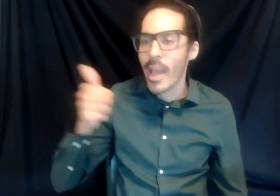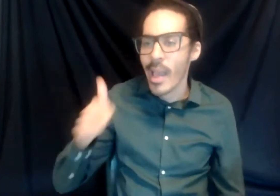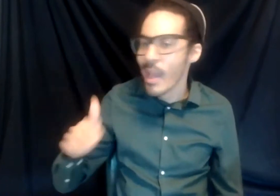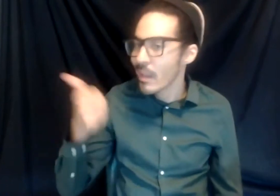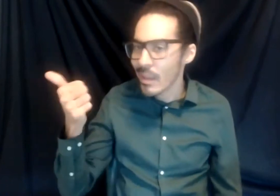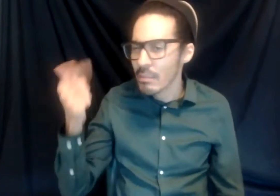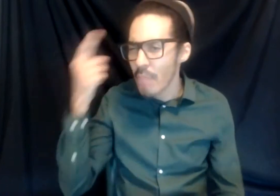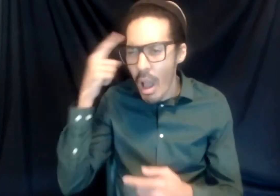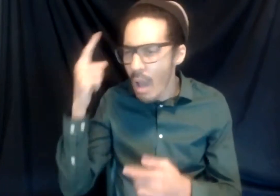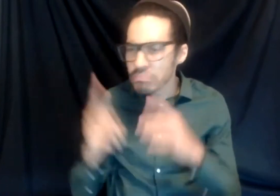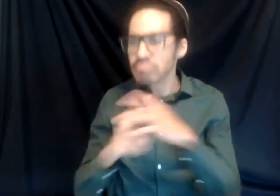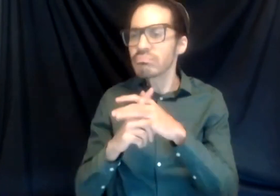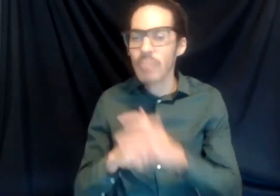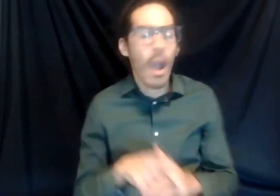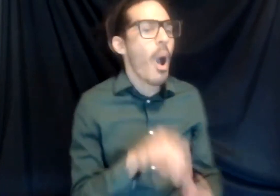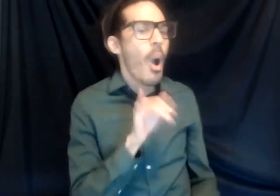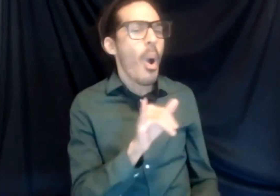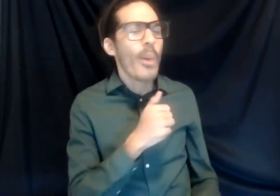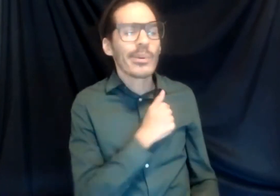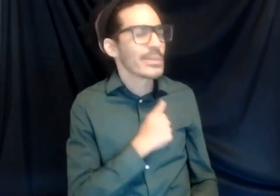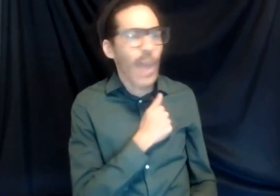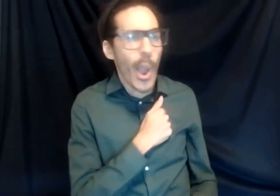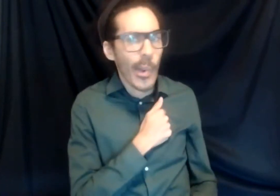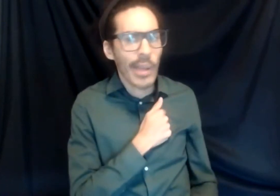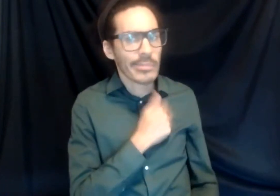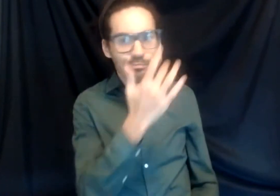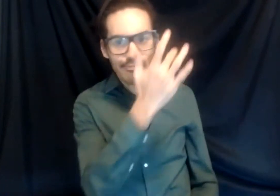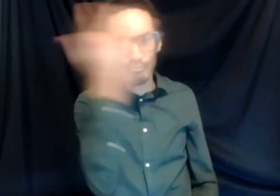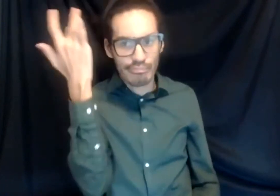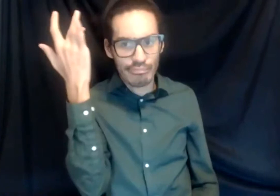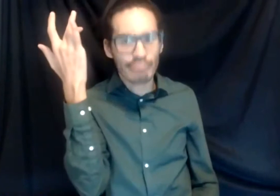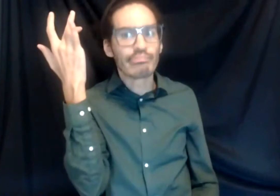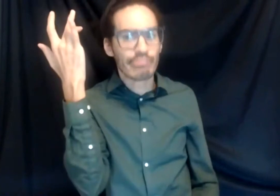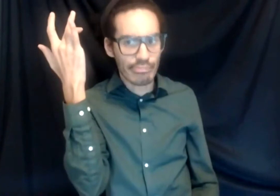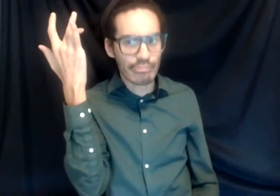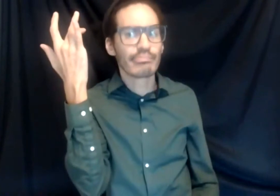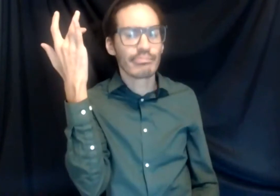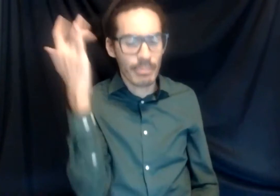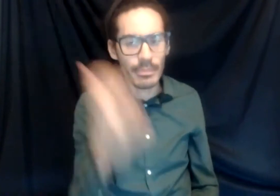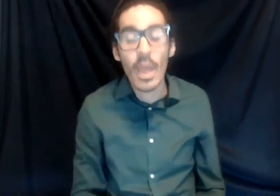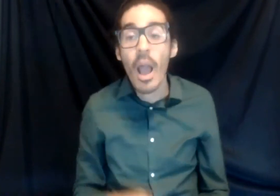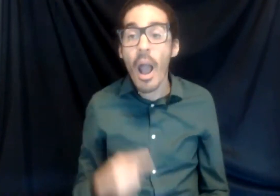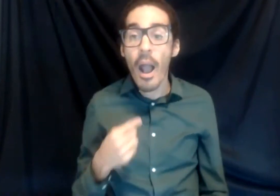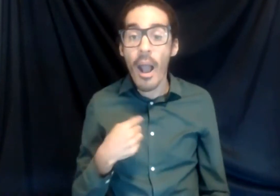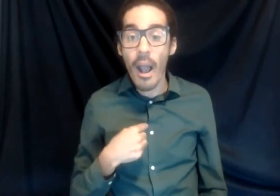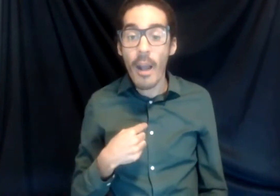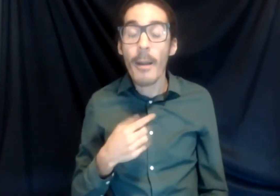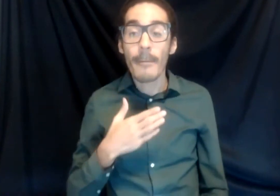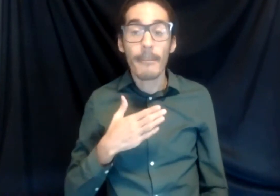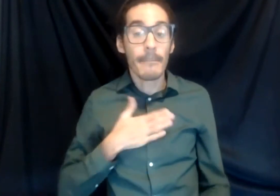Oh, sorry. My brain is kind of farted for that reason. So one of my goals is that I want to get